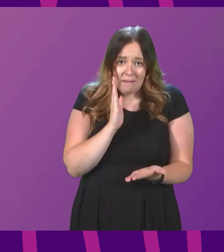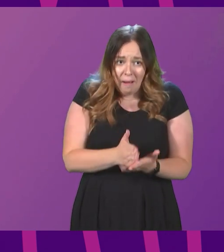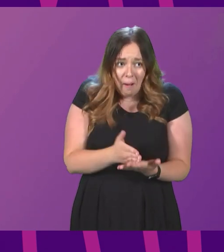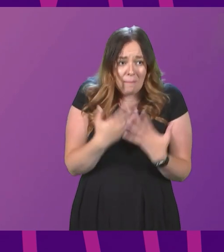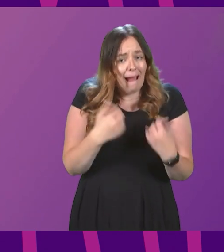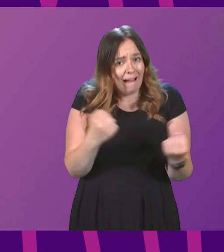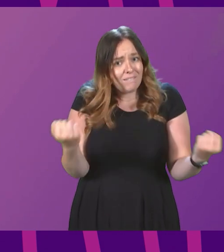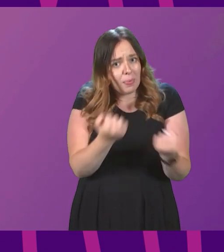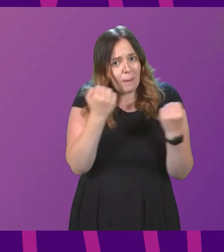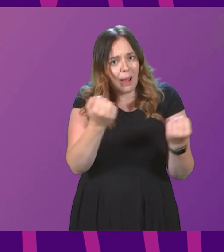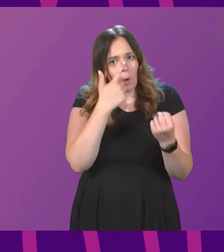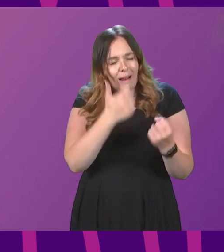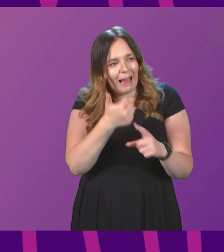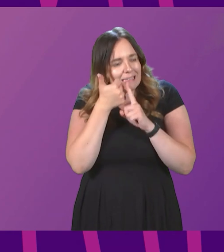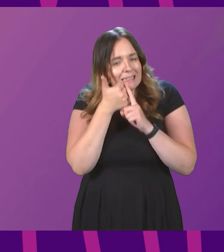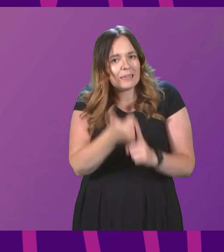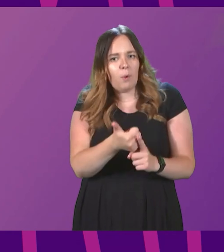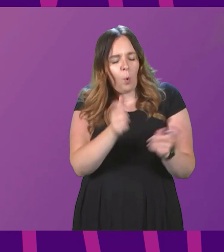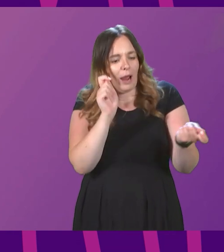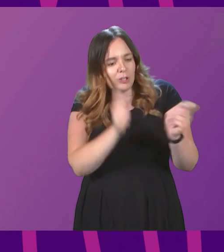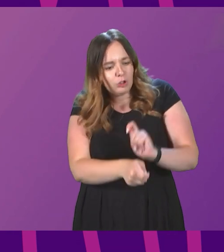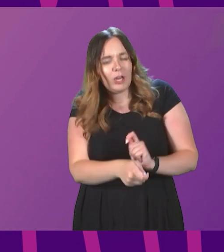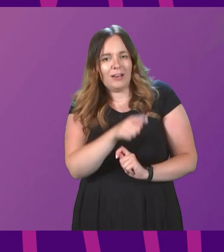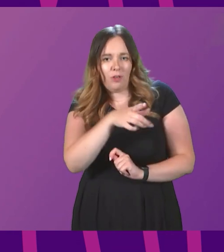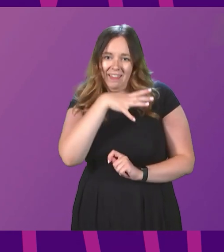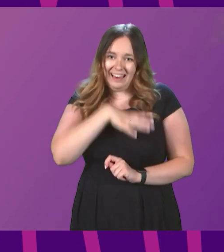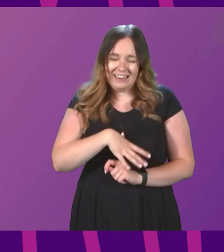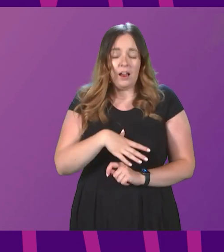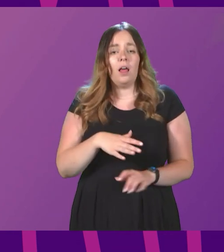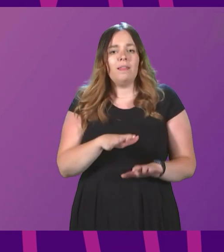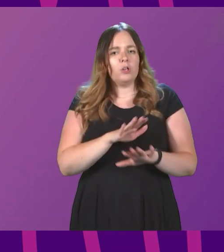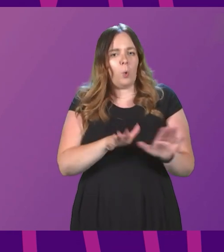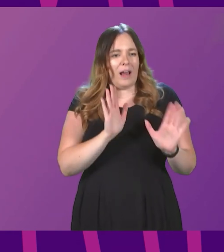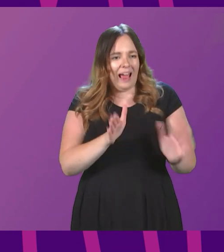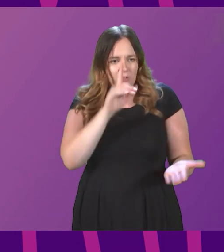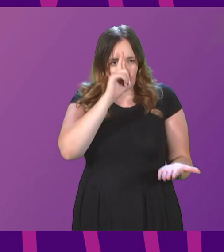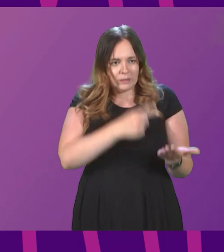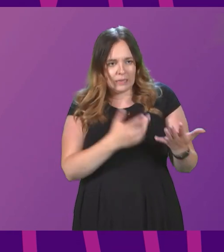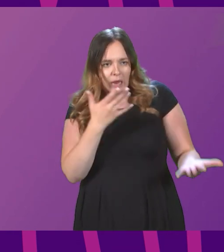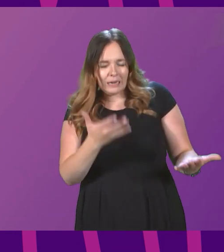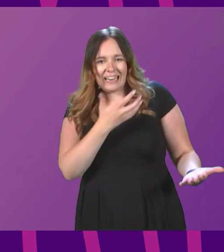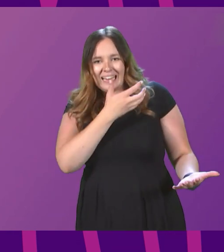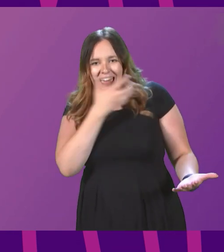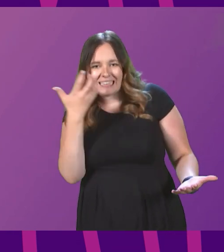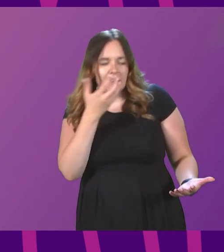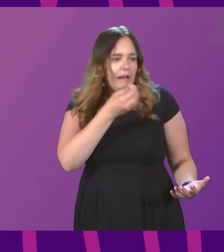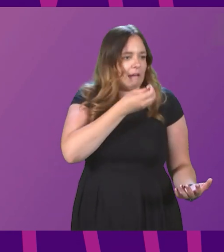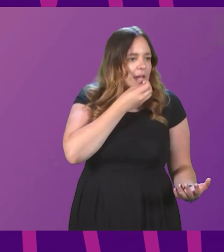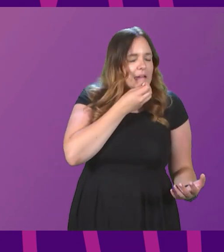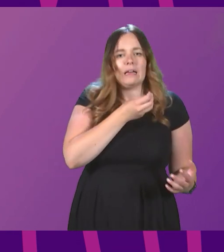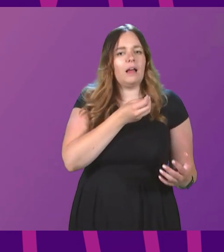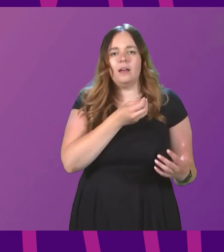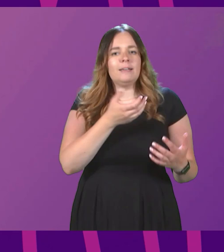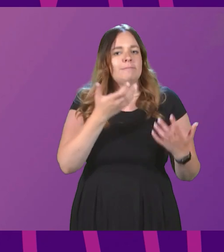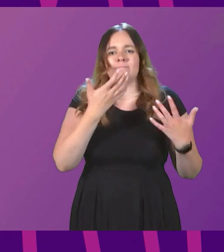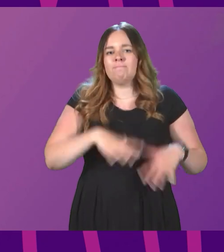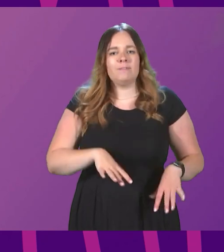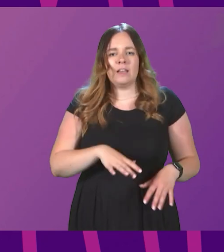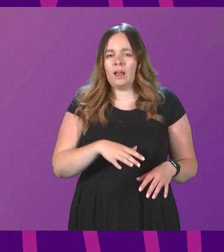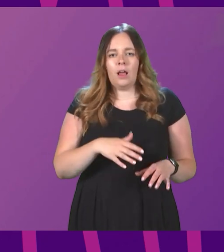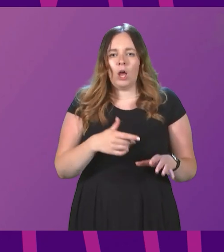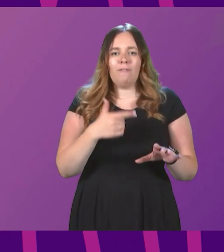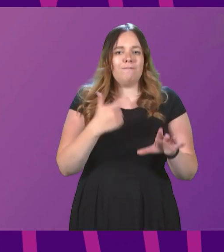powers to deliver the support and change they need. So they do not have to choose between heating and eating. Fuel poverty